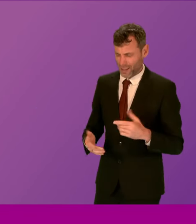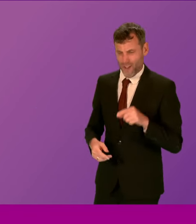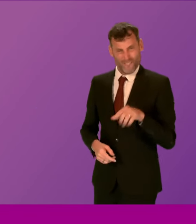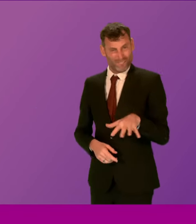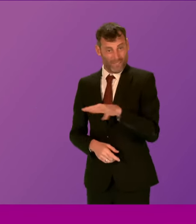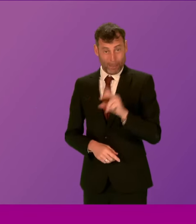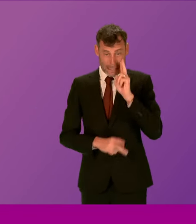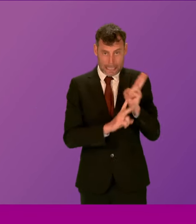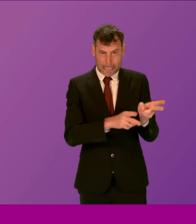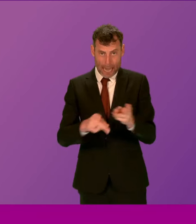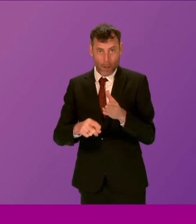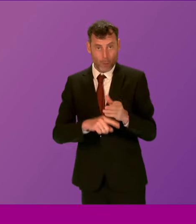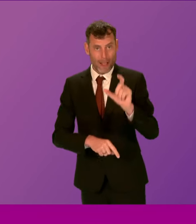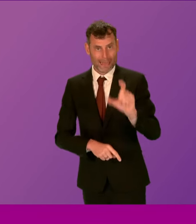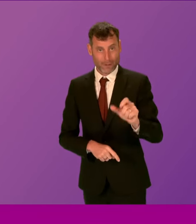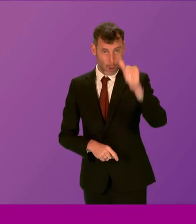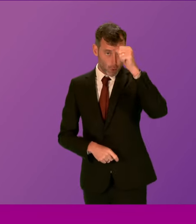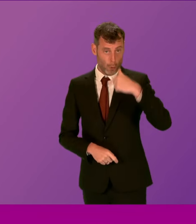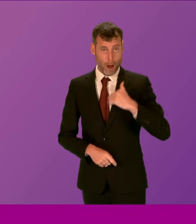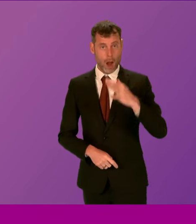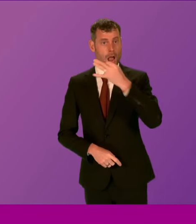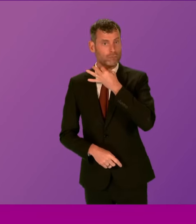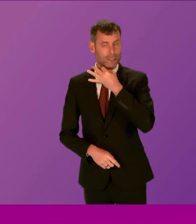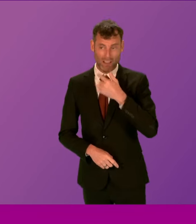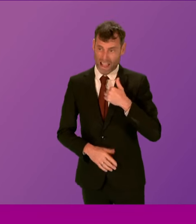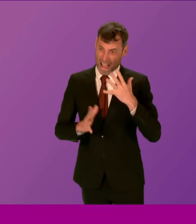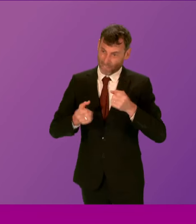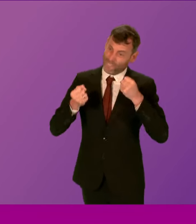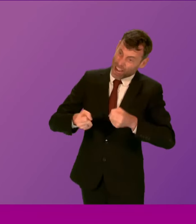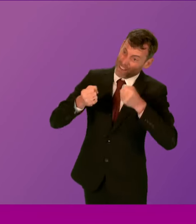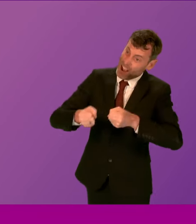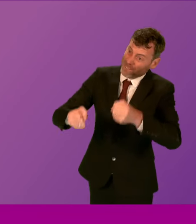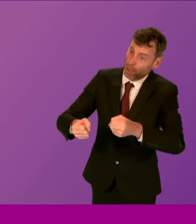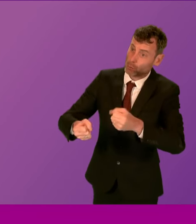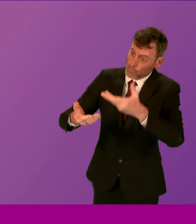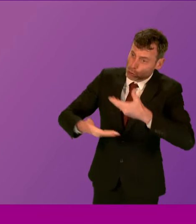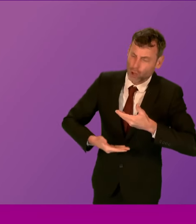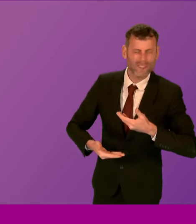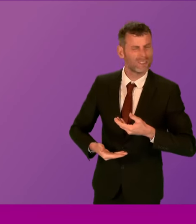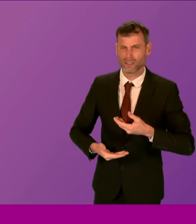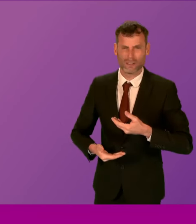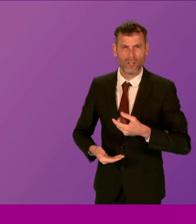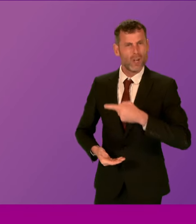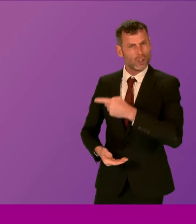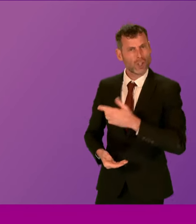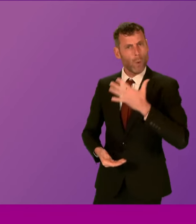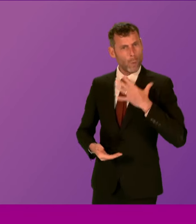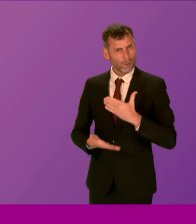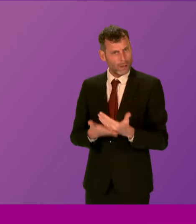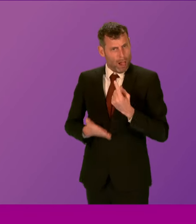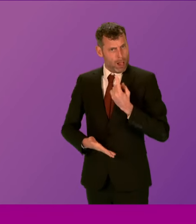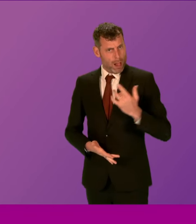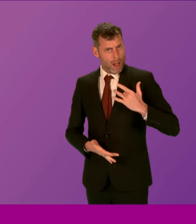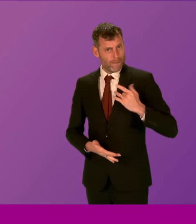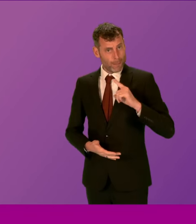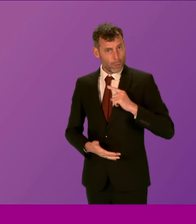you, the last thing you need is to fight for care. All Jill wants to do is to see her young children grow up, something her mother never got to